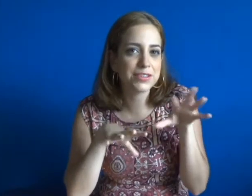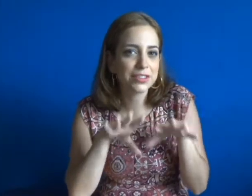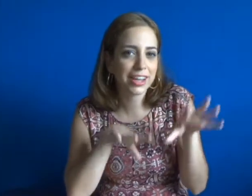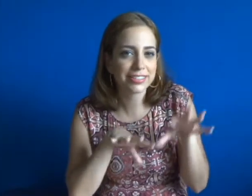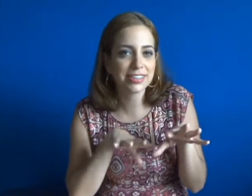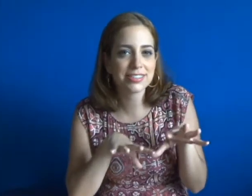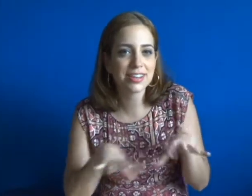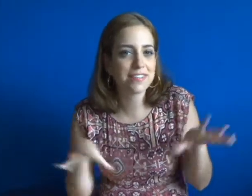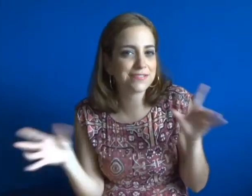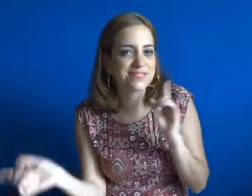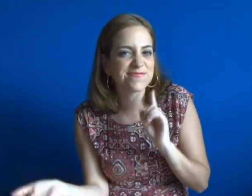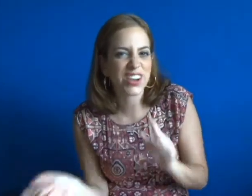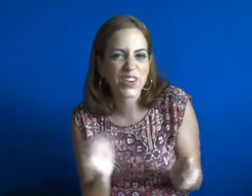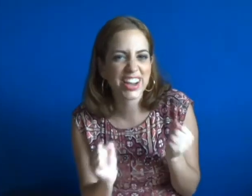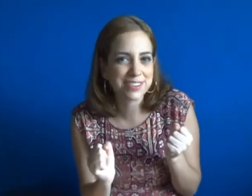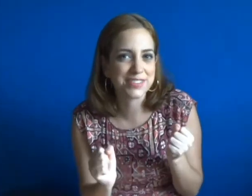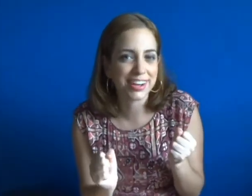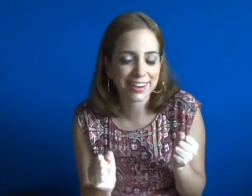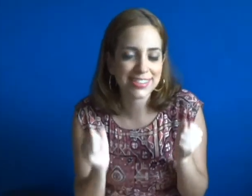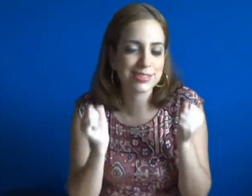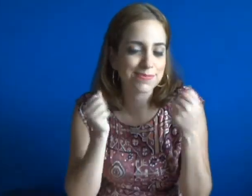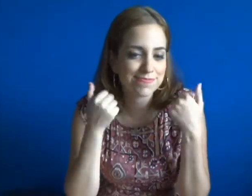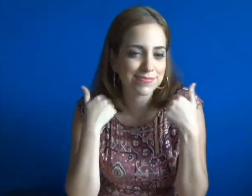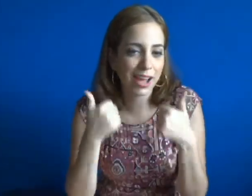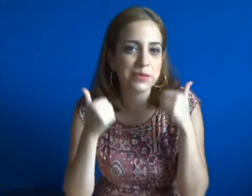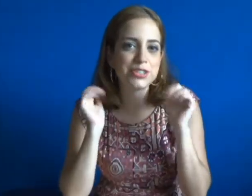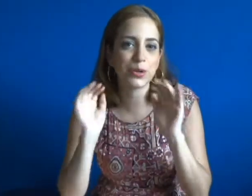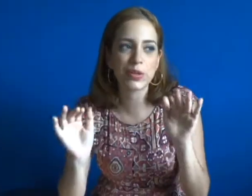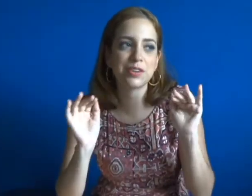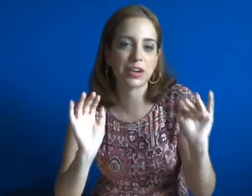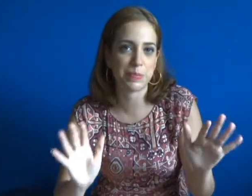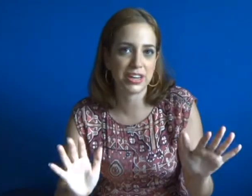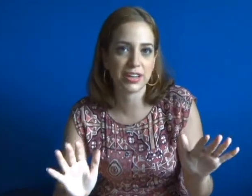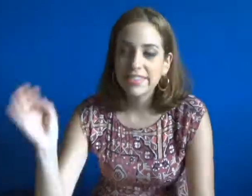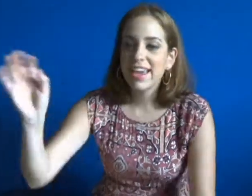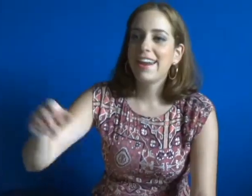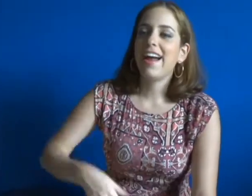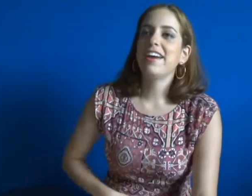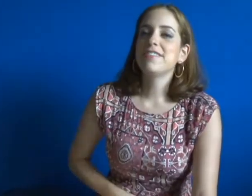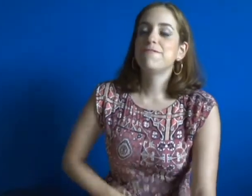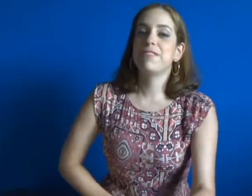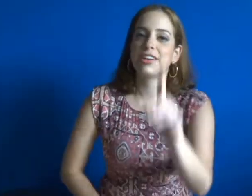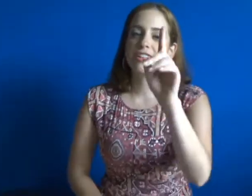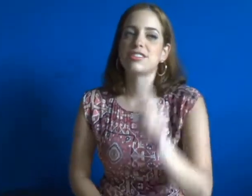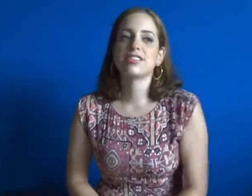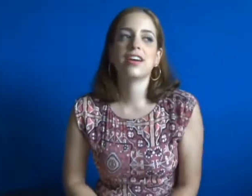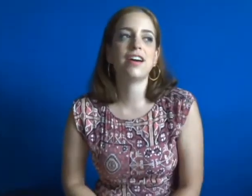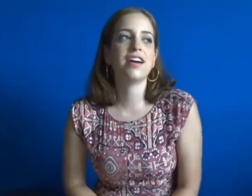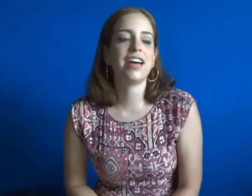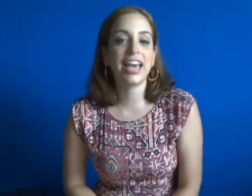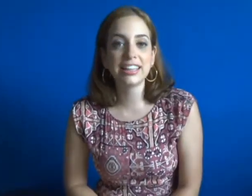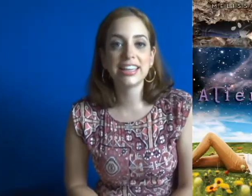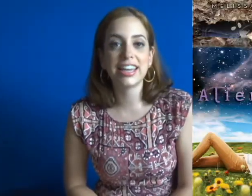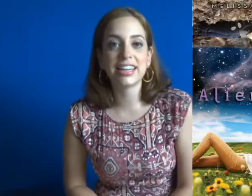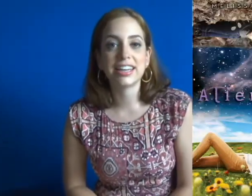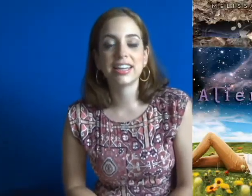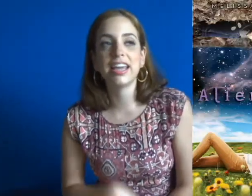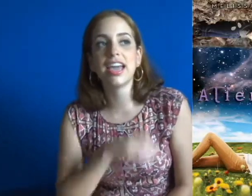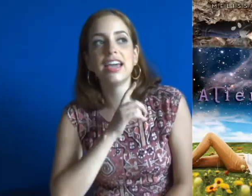you like that stuff, go ahead and read it. I would totally recommend it. Then I finished Alienated and